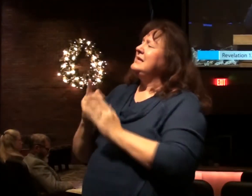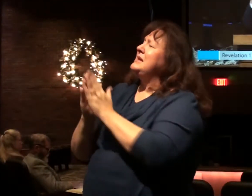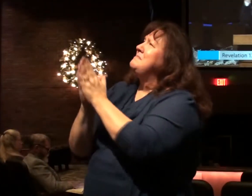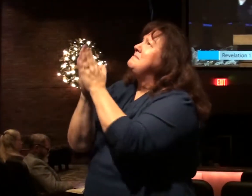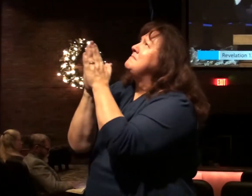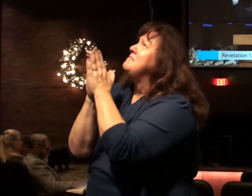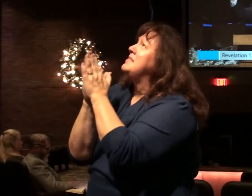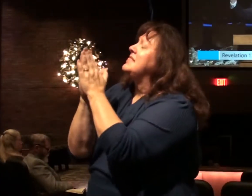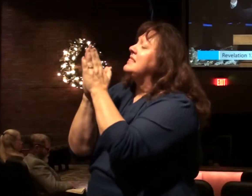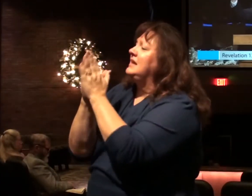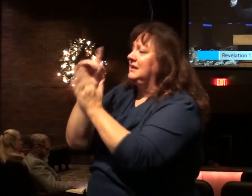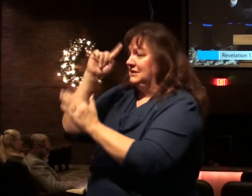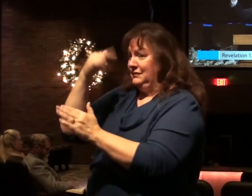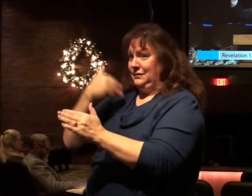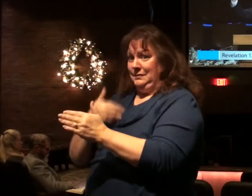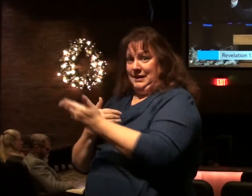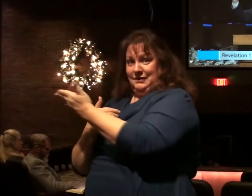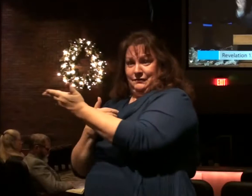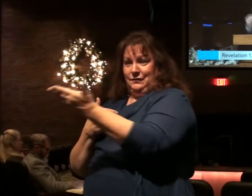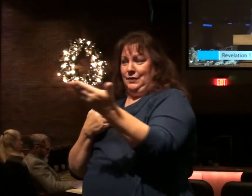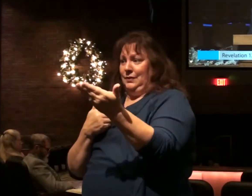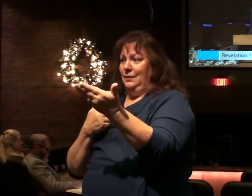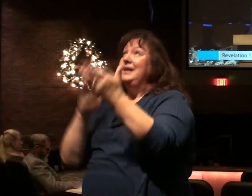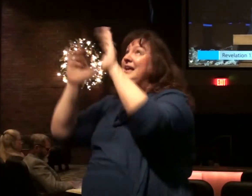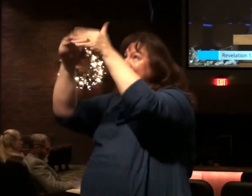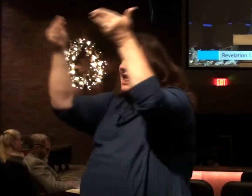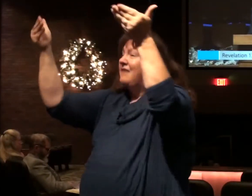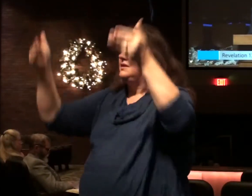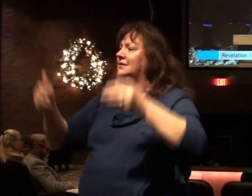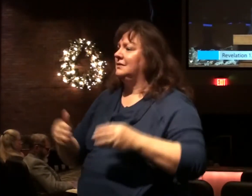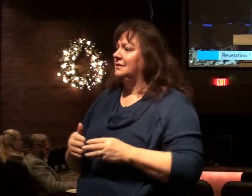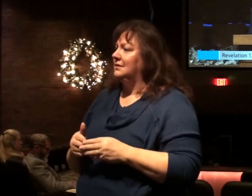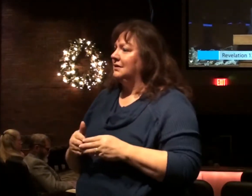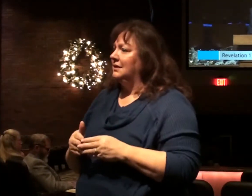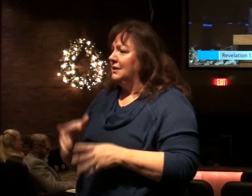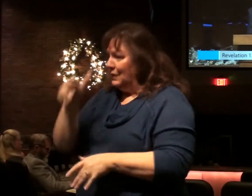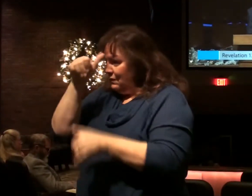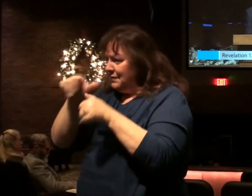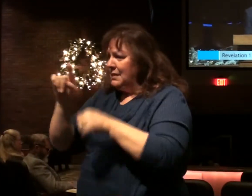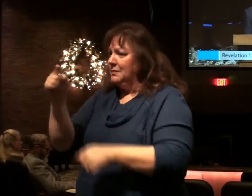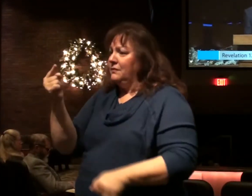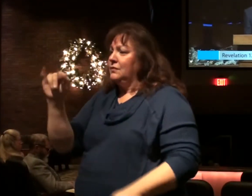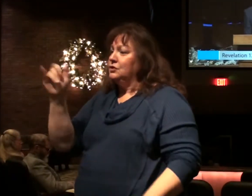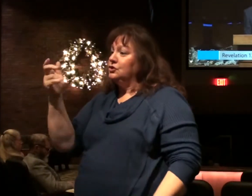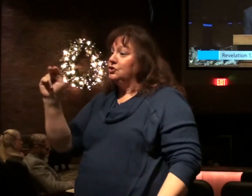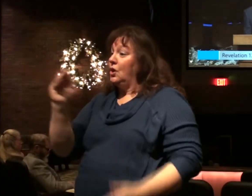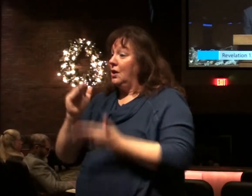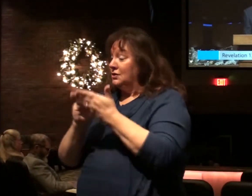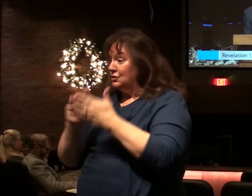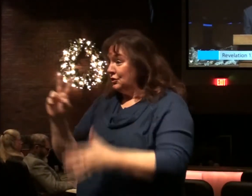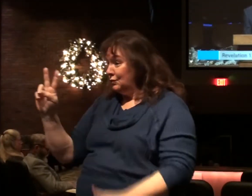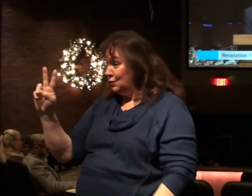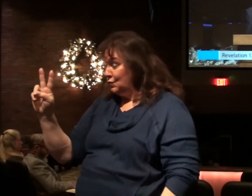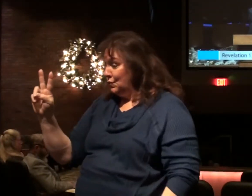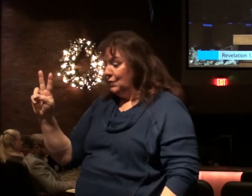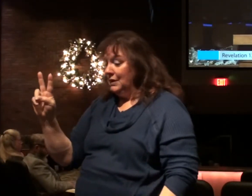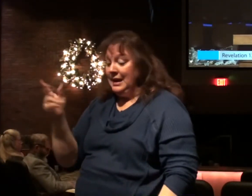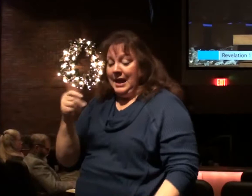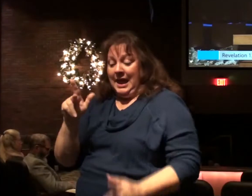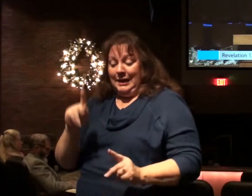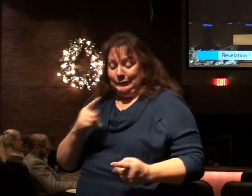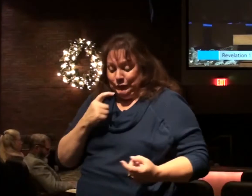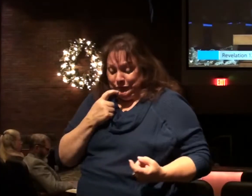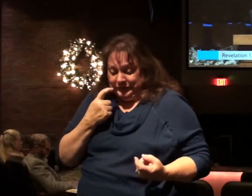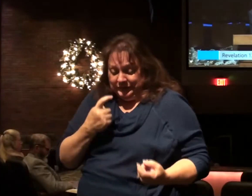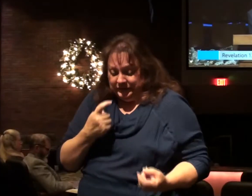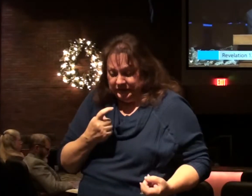intercession for us in heaven. Remember 1 John 2, if any man